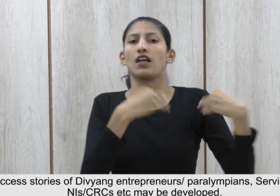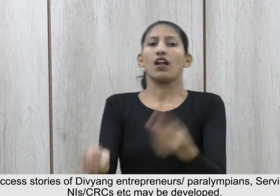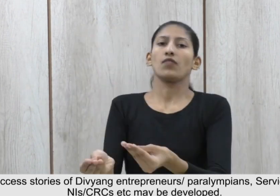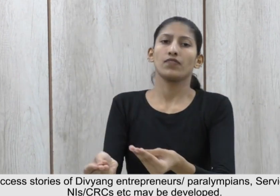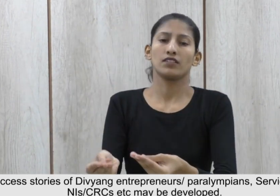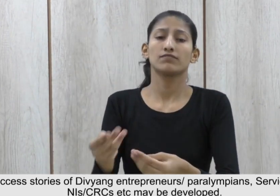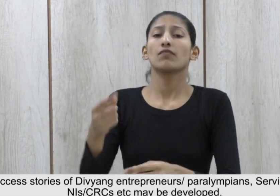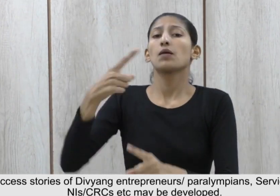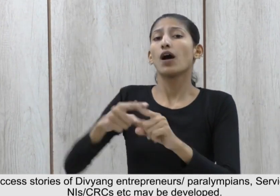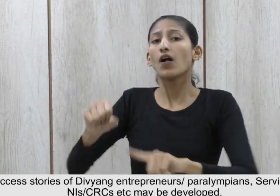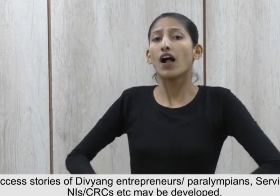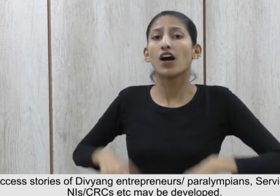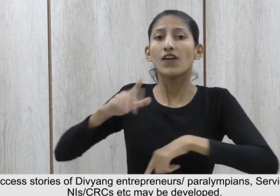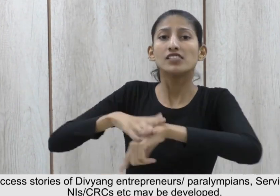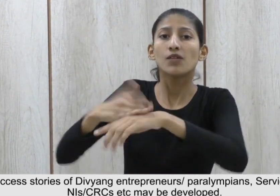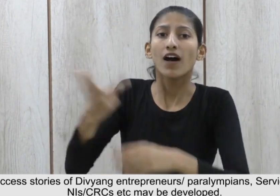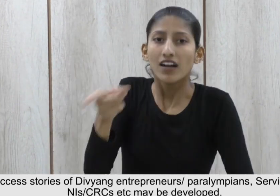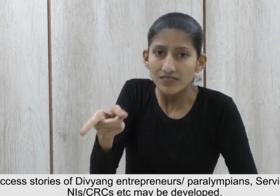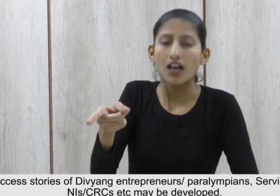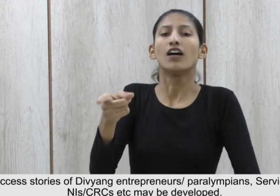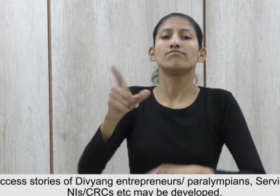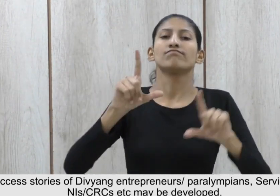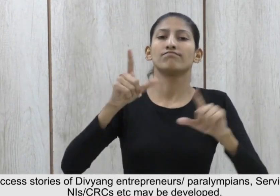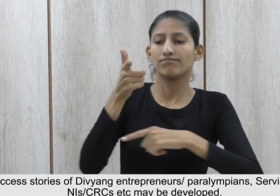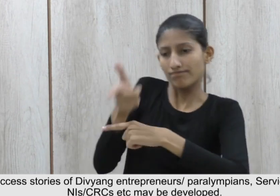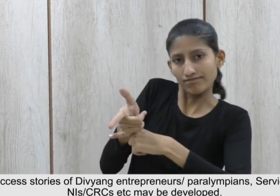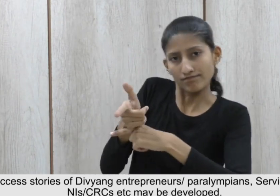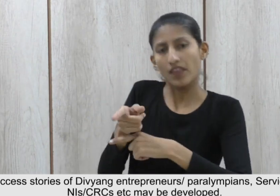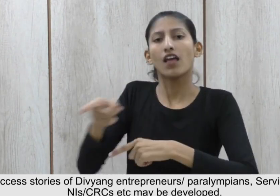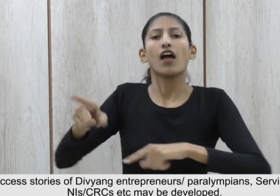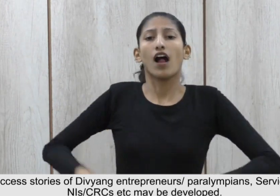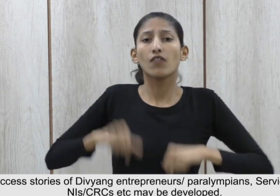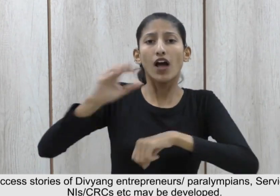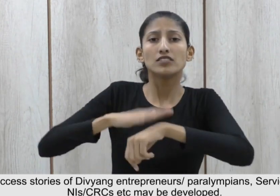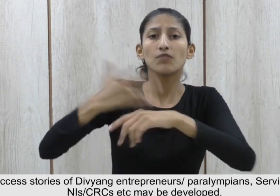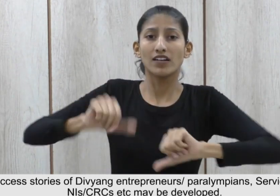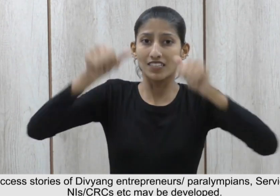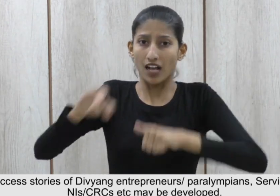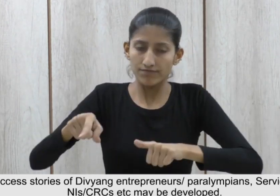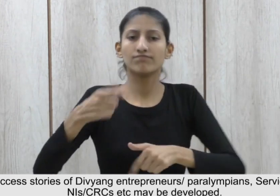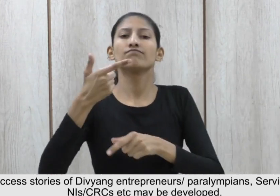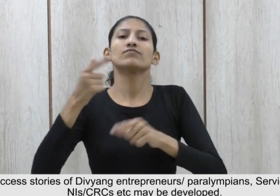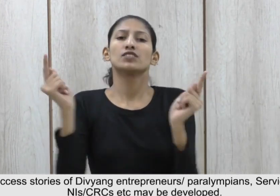16 national institutes, CRCs etc. may be, may be developed.